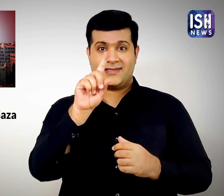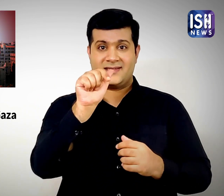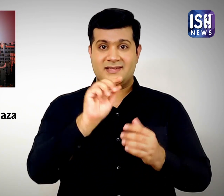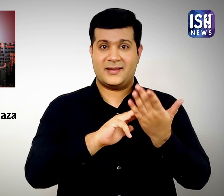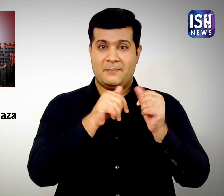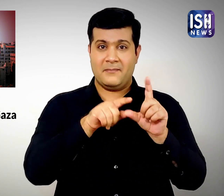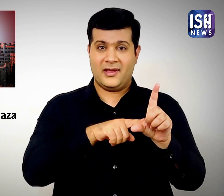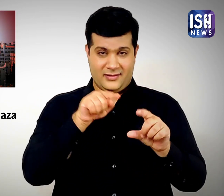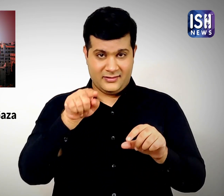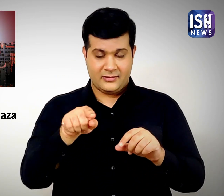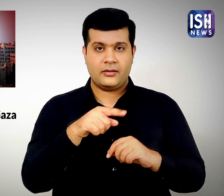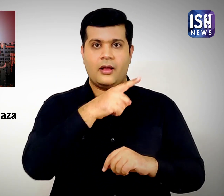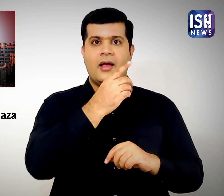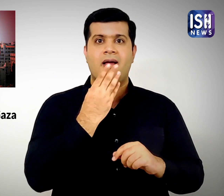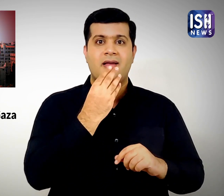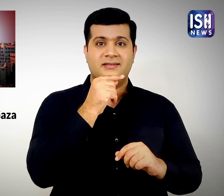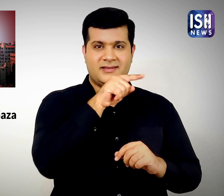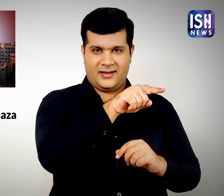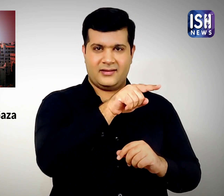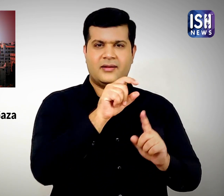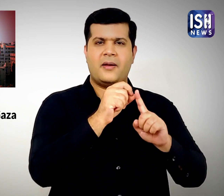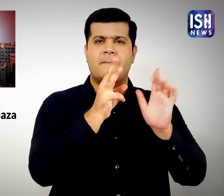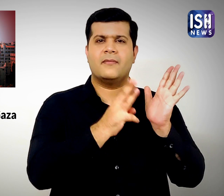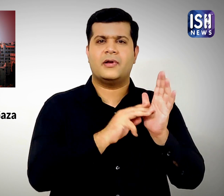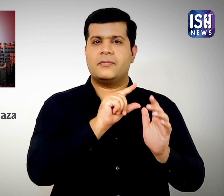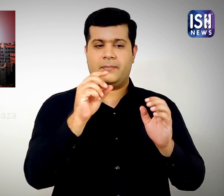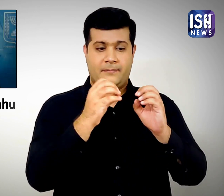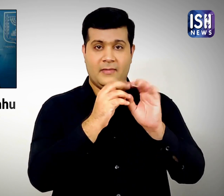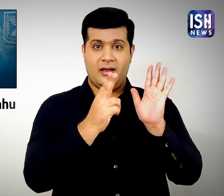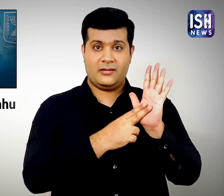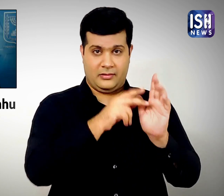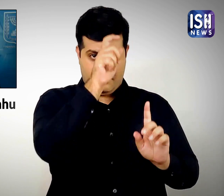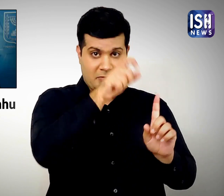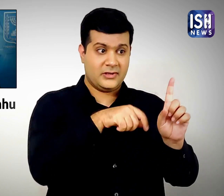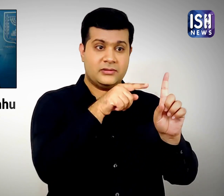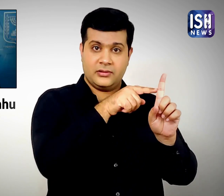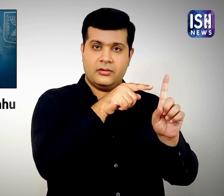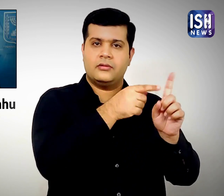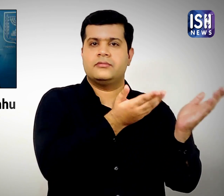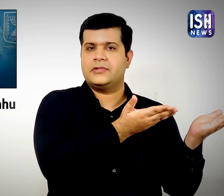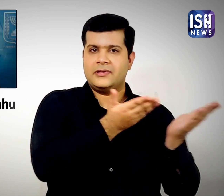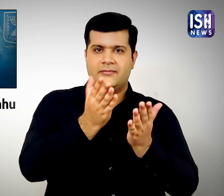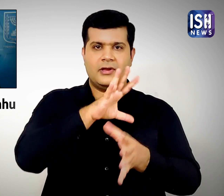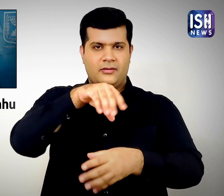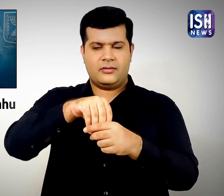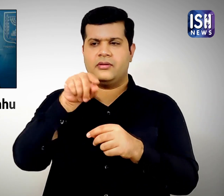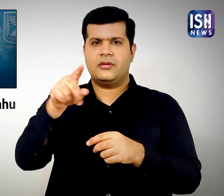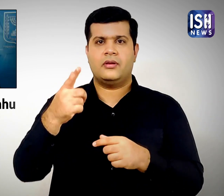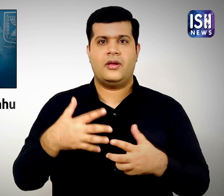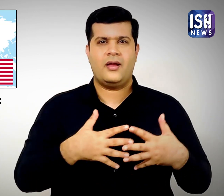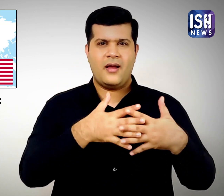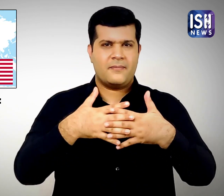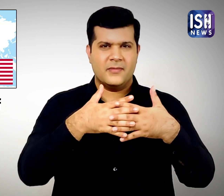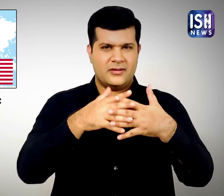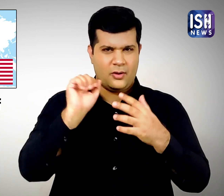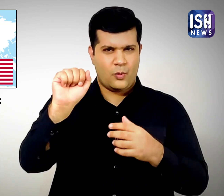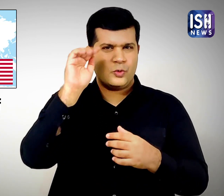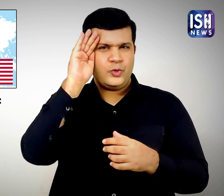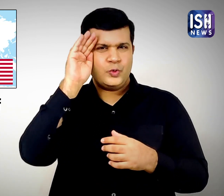On 16th May 2021, Israeli Prime Minister Benjamin Netanyahu was invited on Face